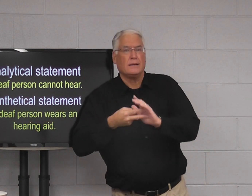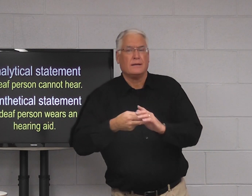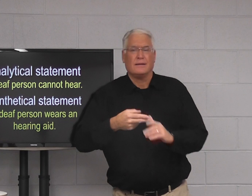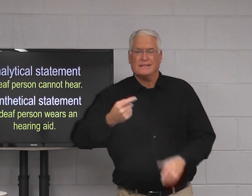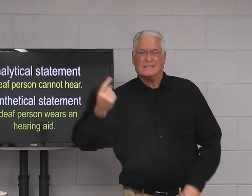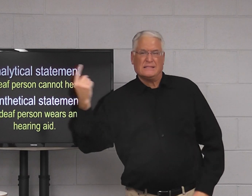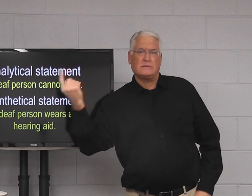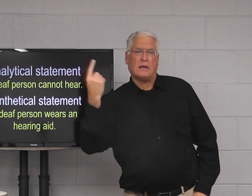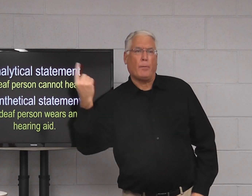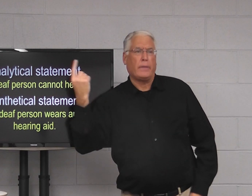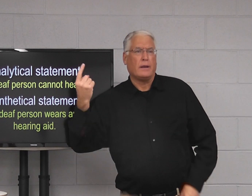synthetical